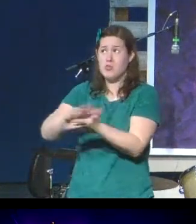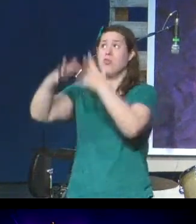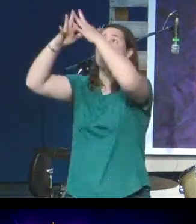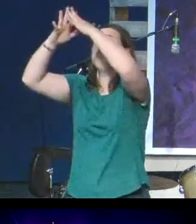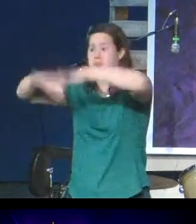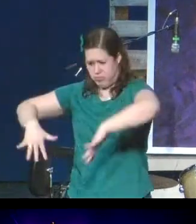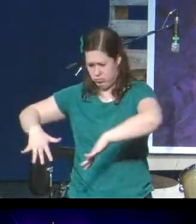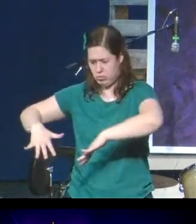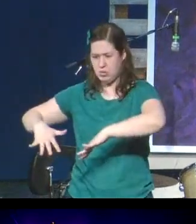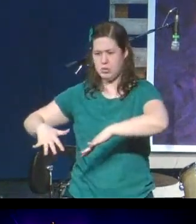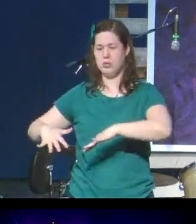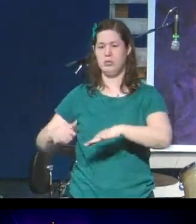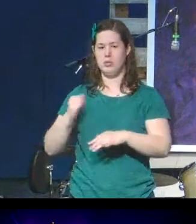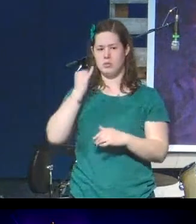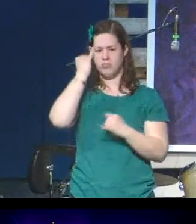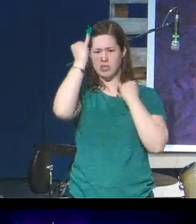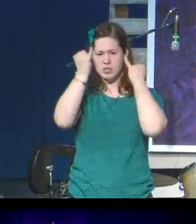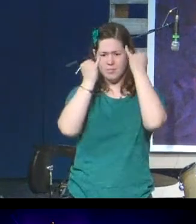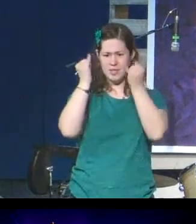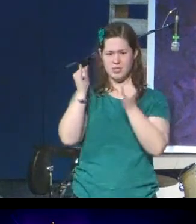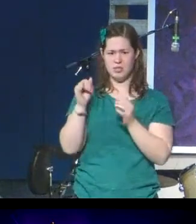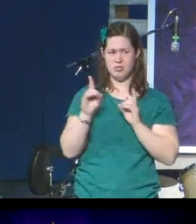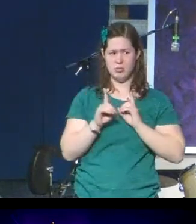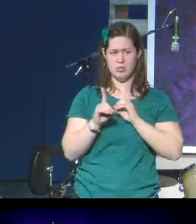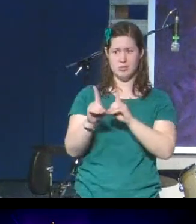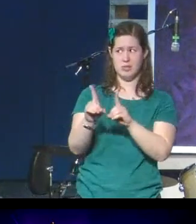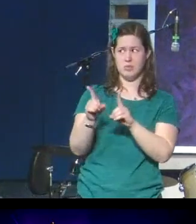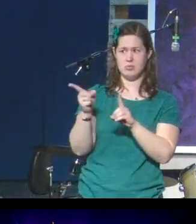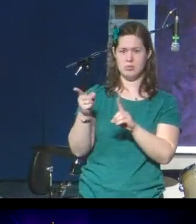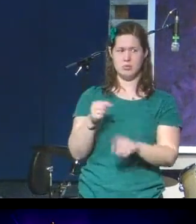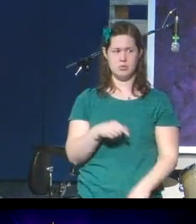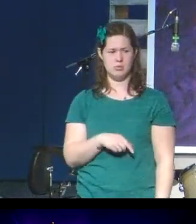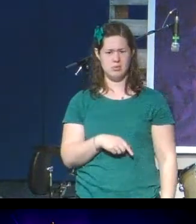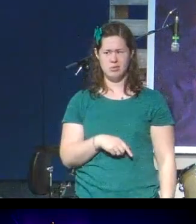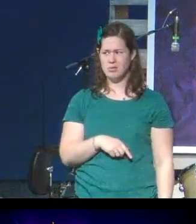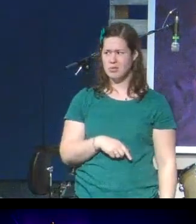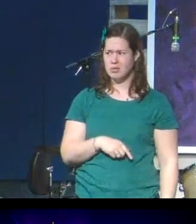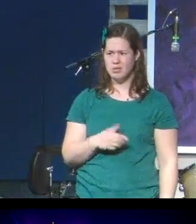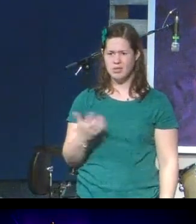kind of lose their buzz and thinking, wow, what a way to just depress us.